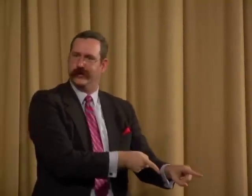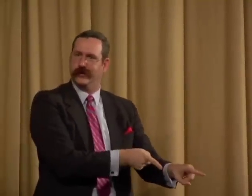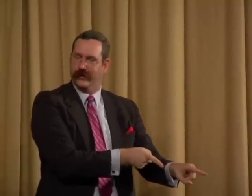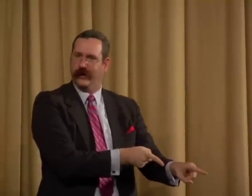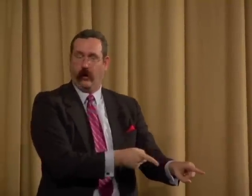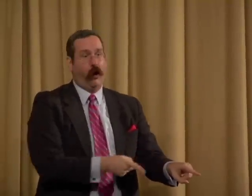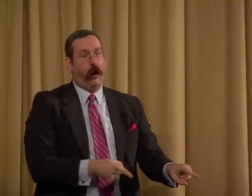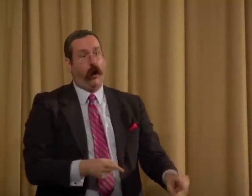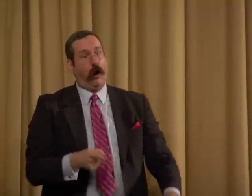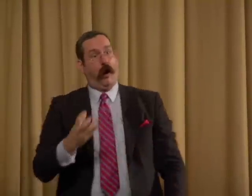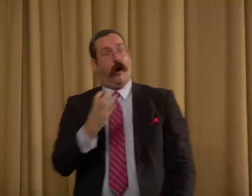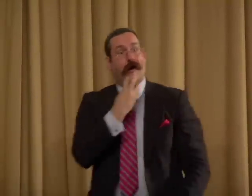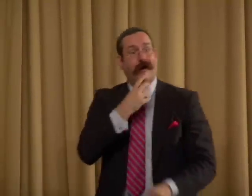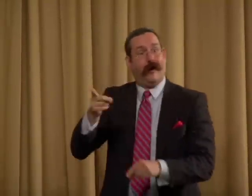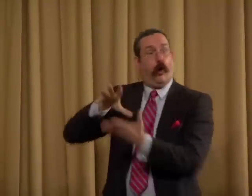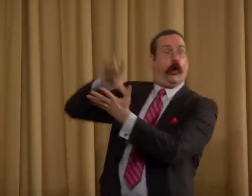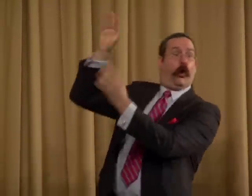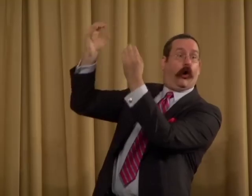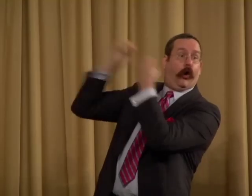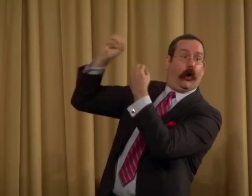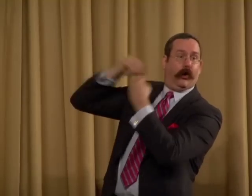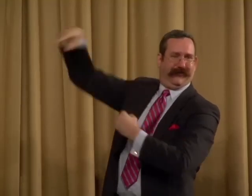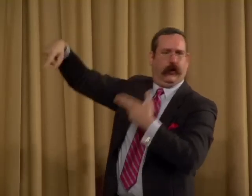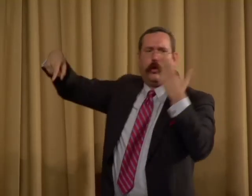he brought instruction to Nebraska.